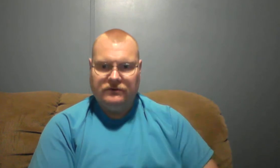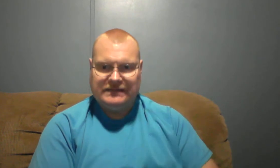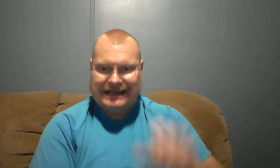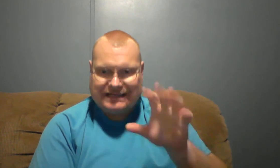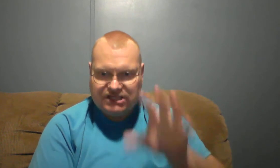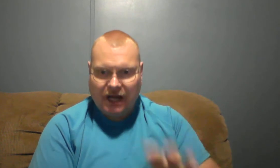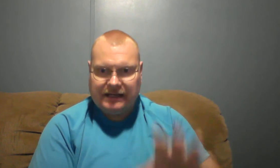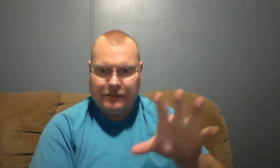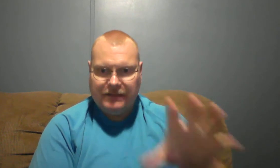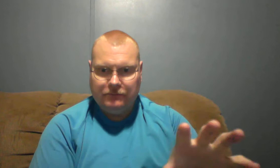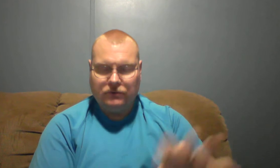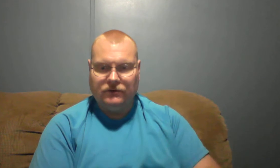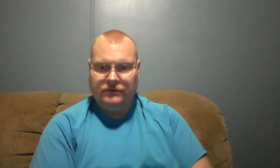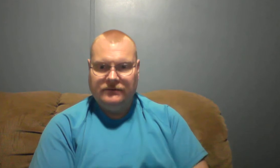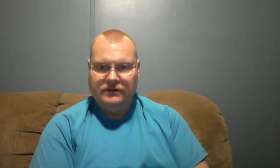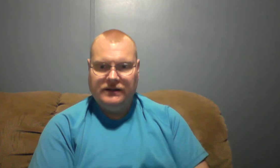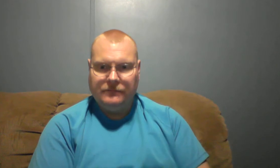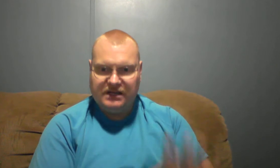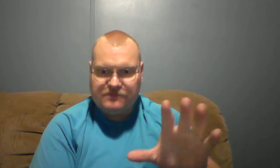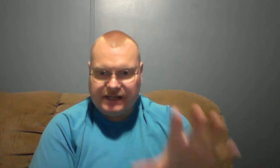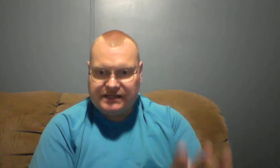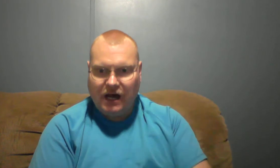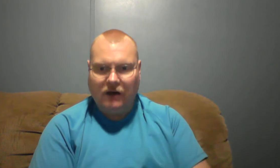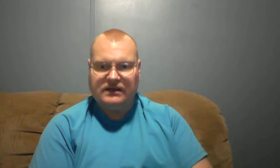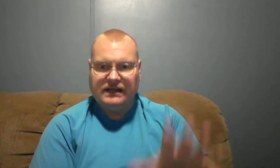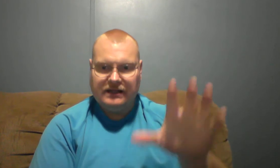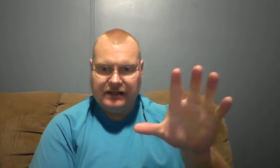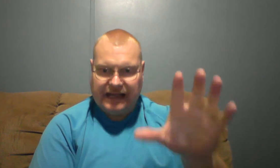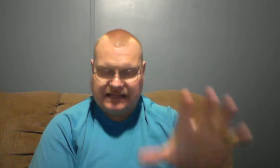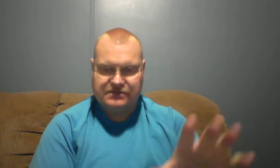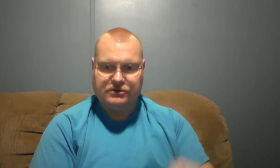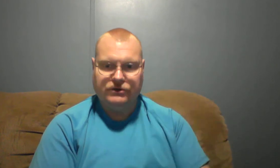That is not biblical. But it's being taught as the truth.